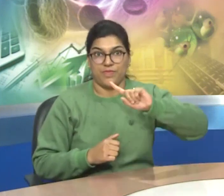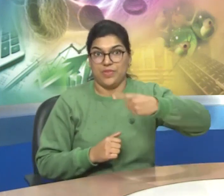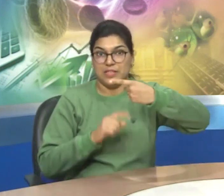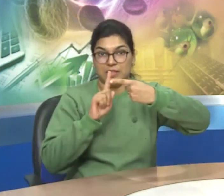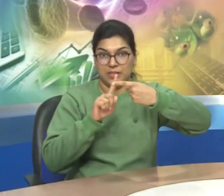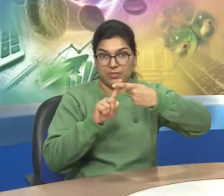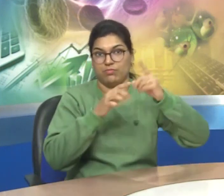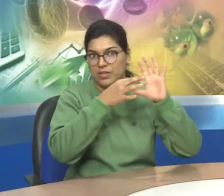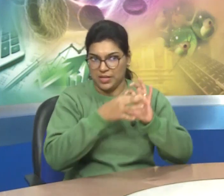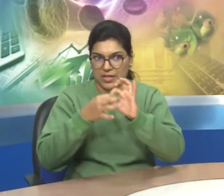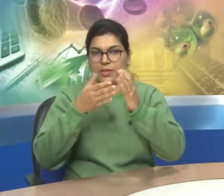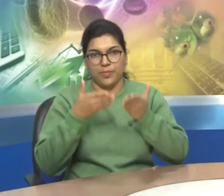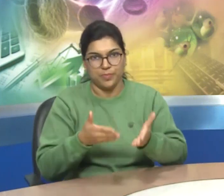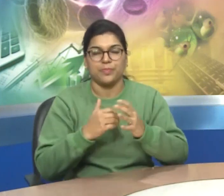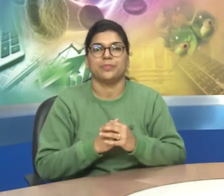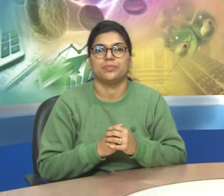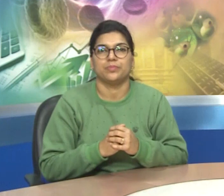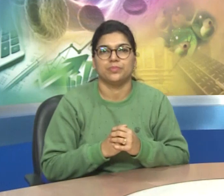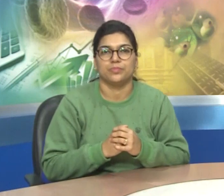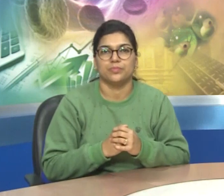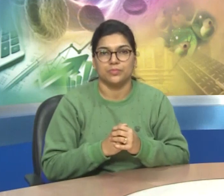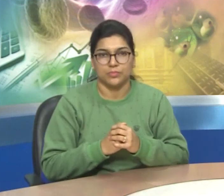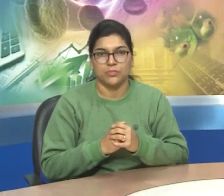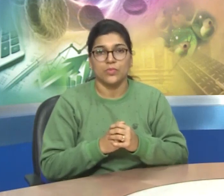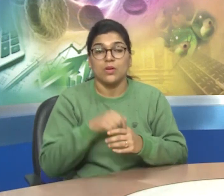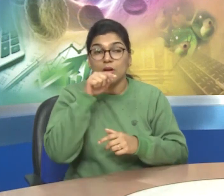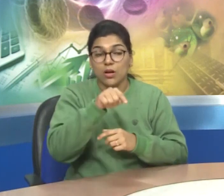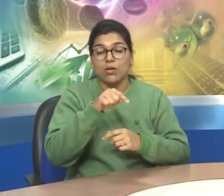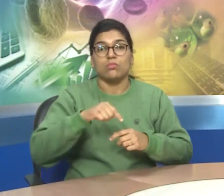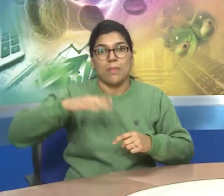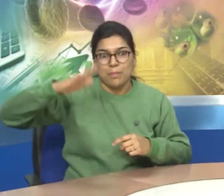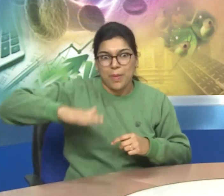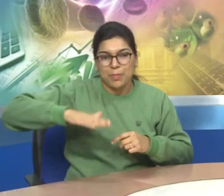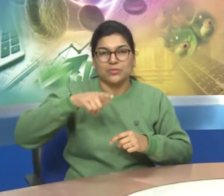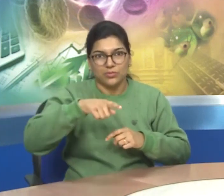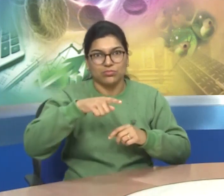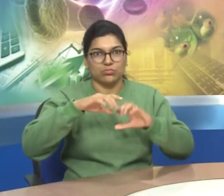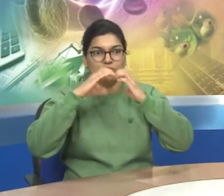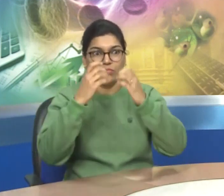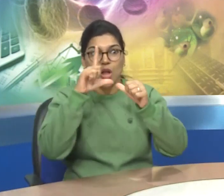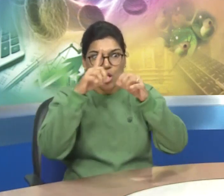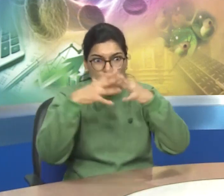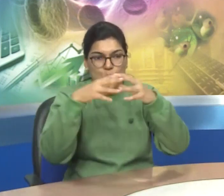the first one which is legislative functions it is